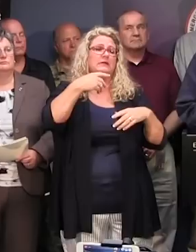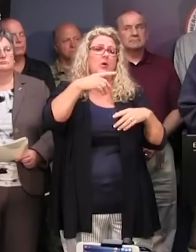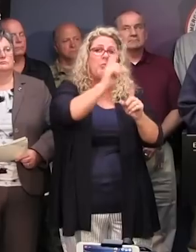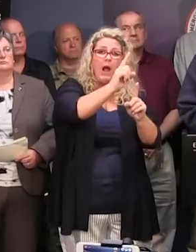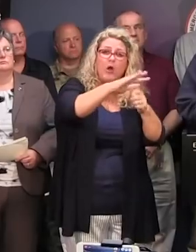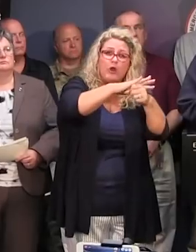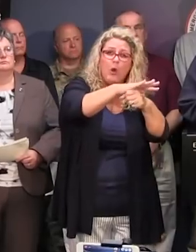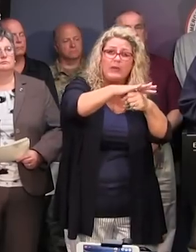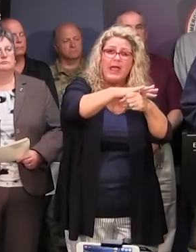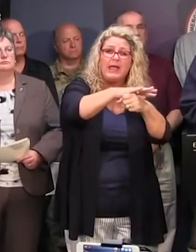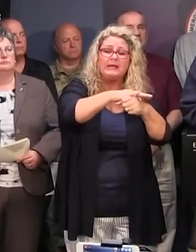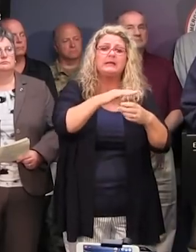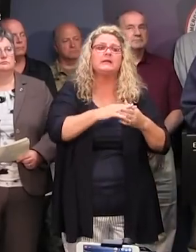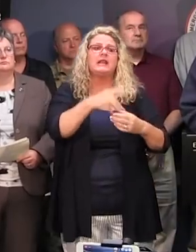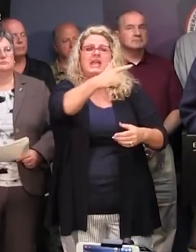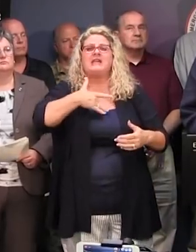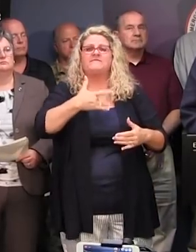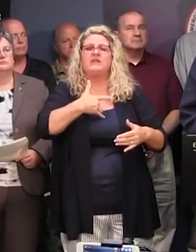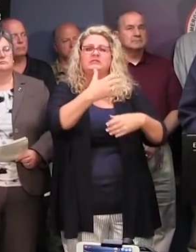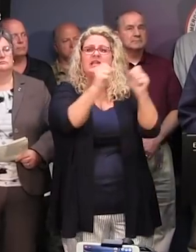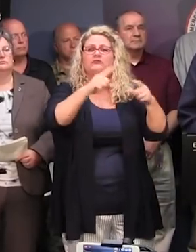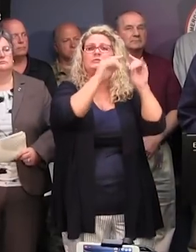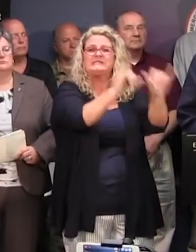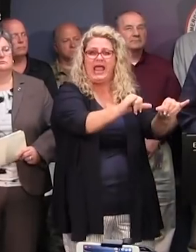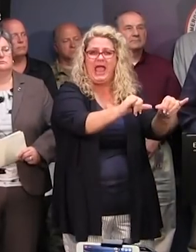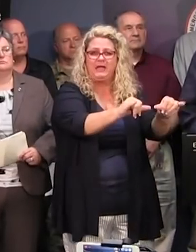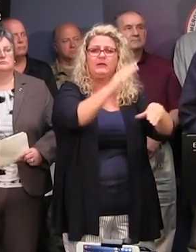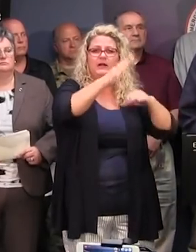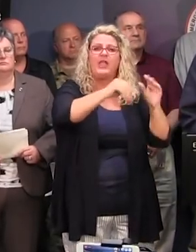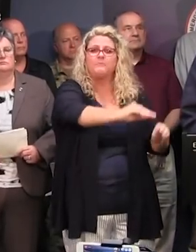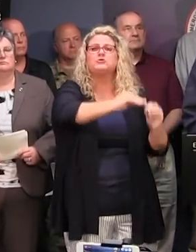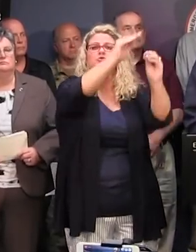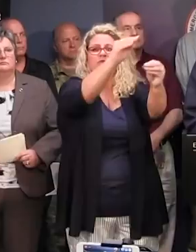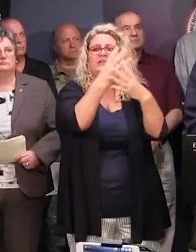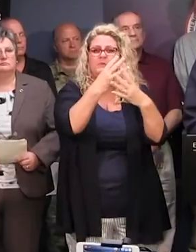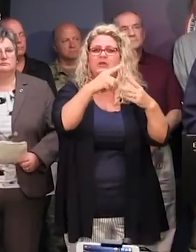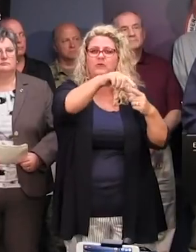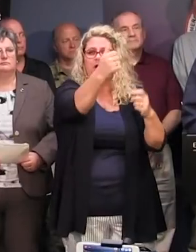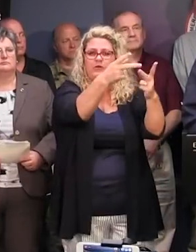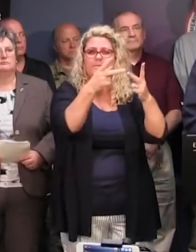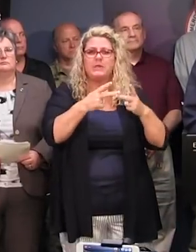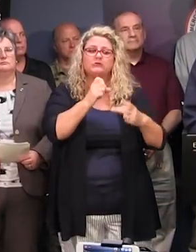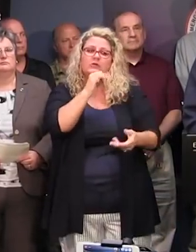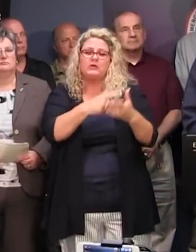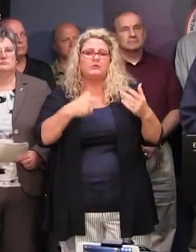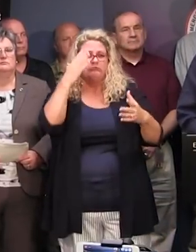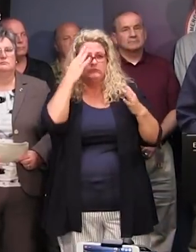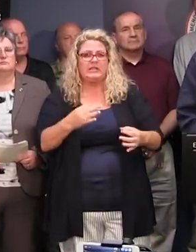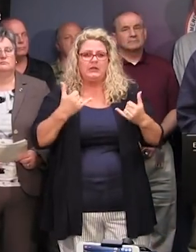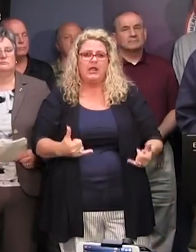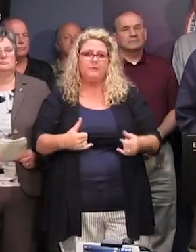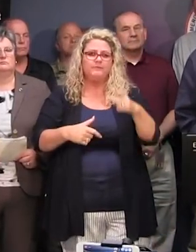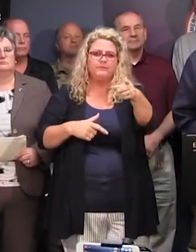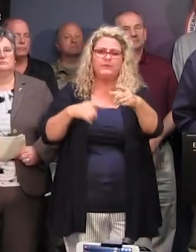it's safer to stay on campus than it is to try to get off. So that is the conclusion at this time. Now, doesn't